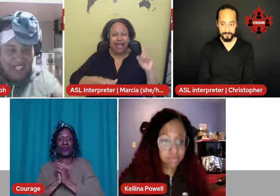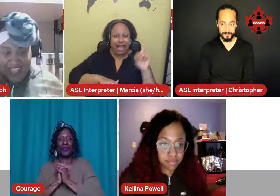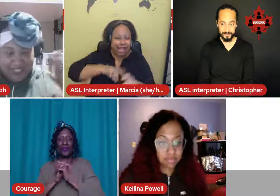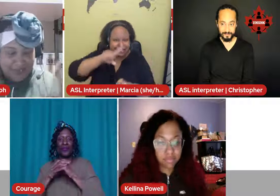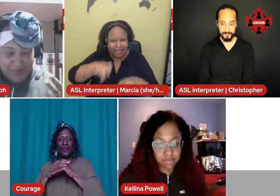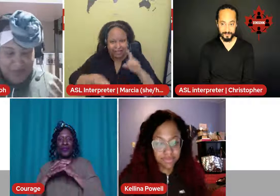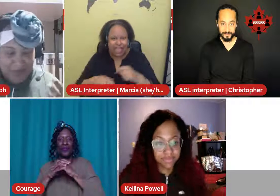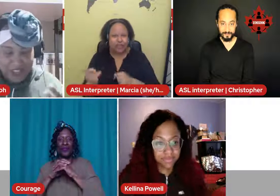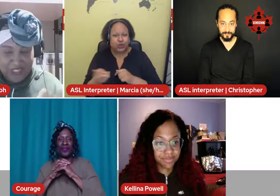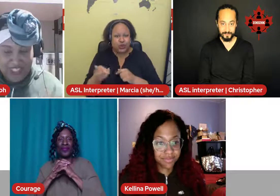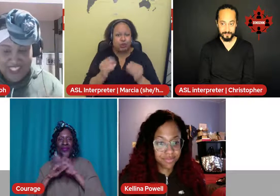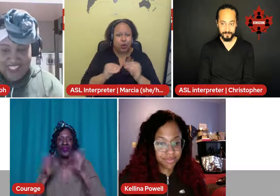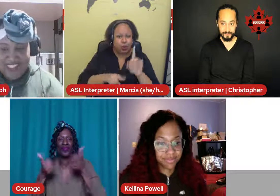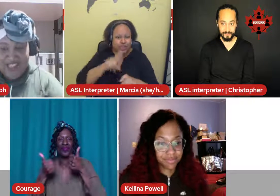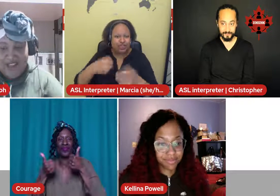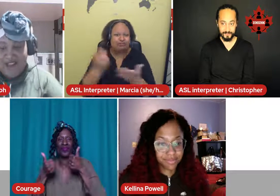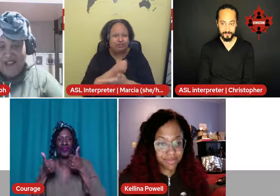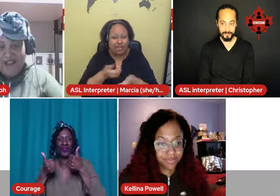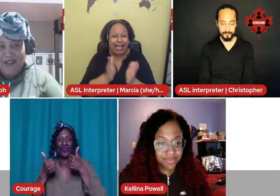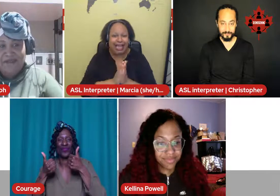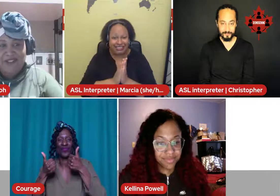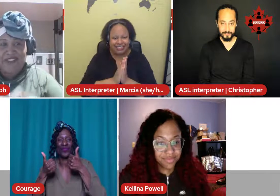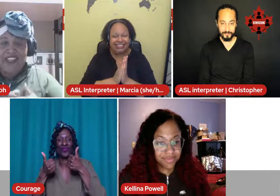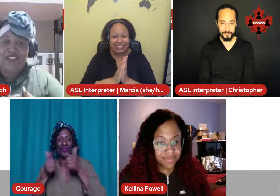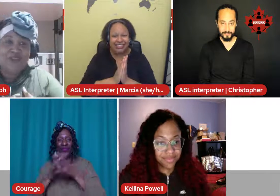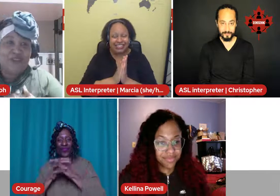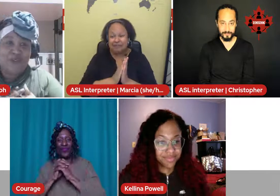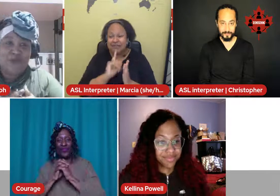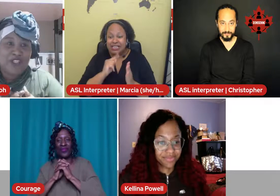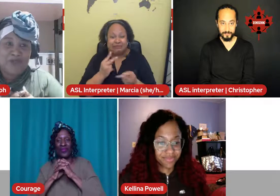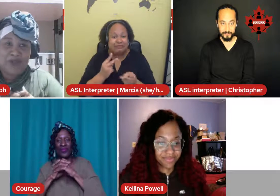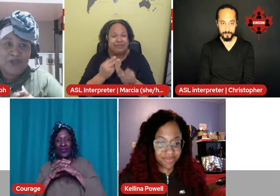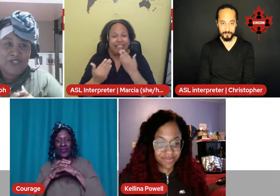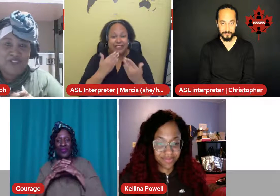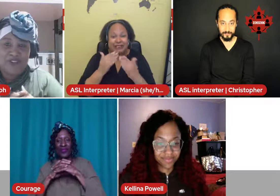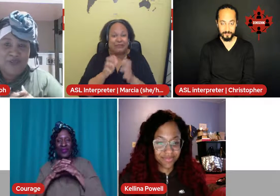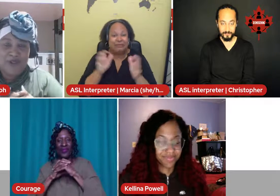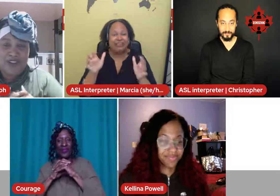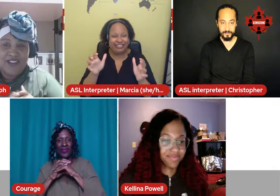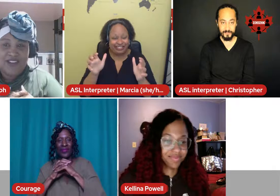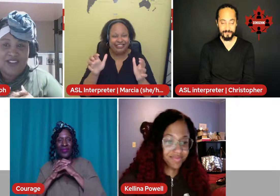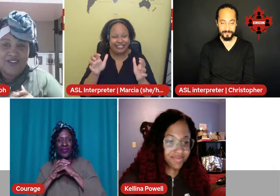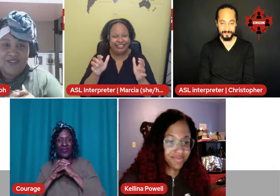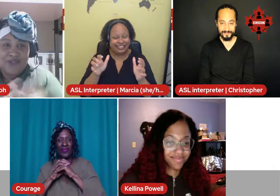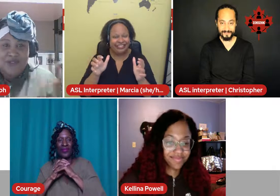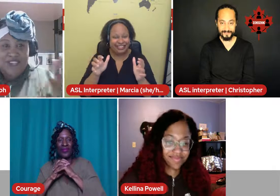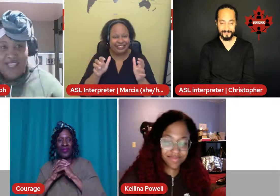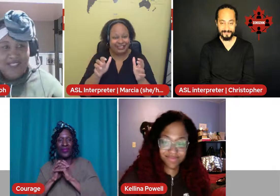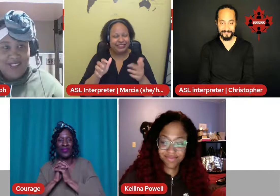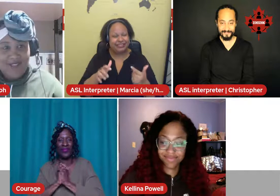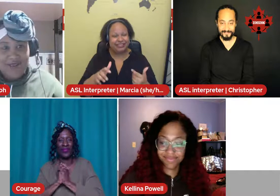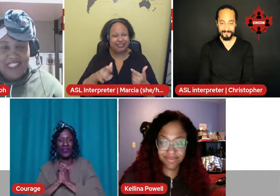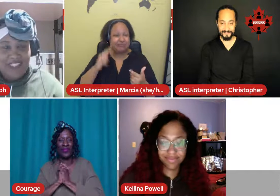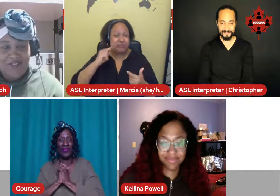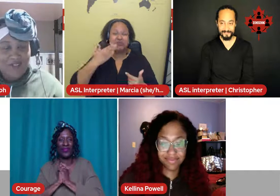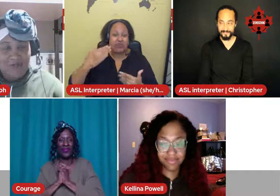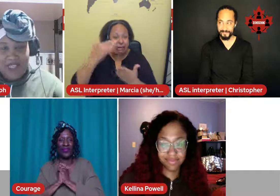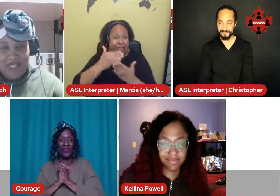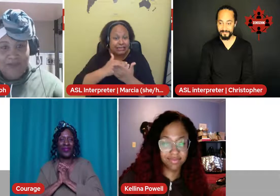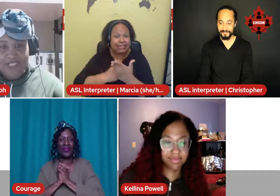ask more questions. Thank you so much both for the lesson, really, for being